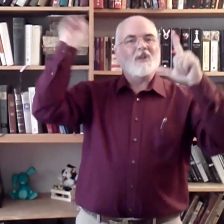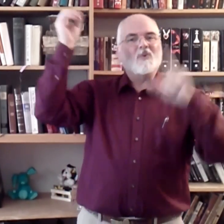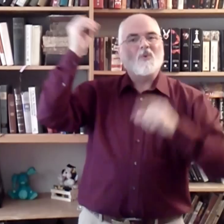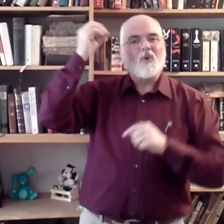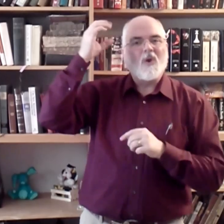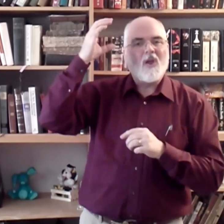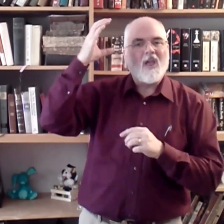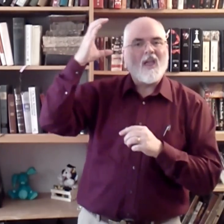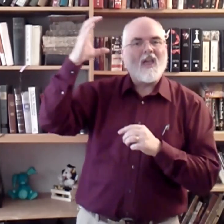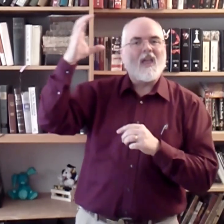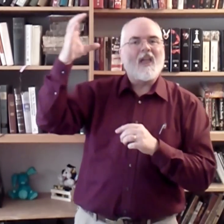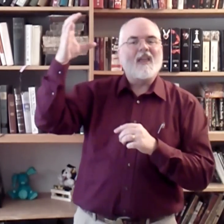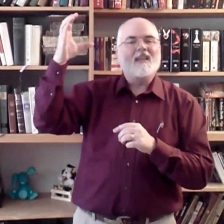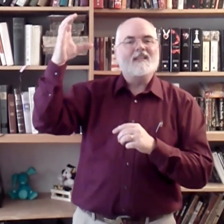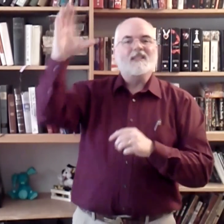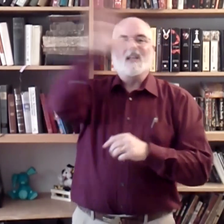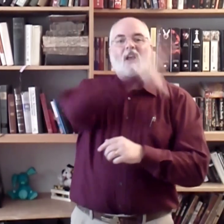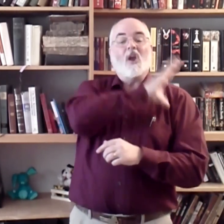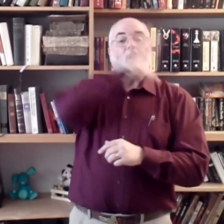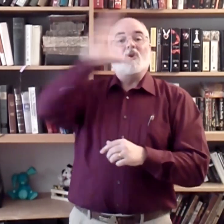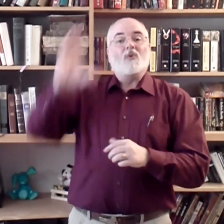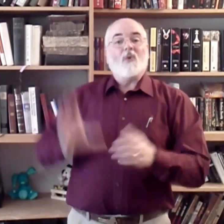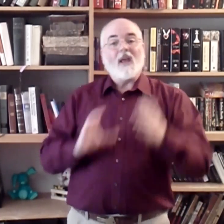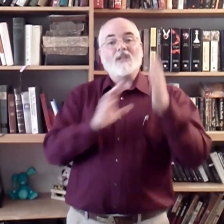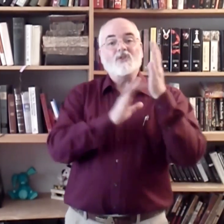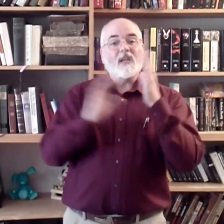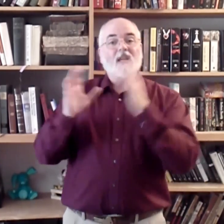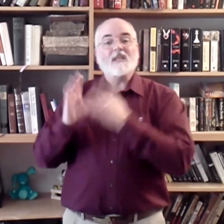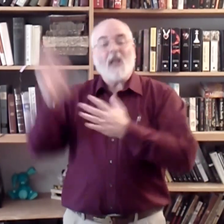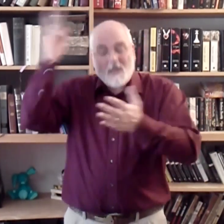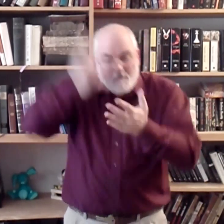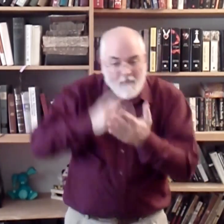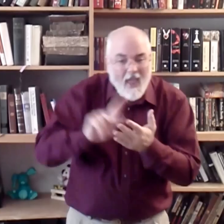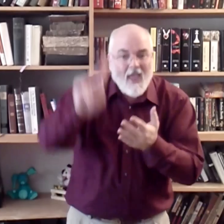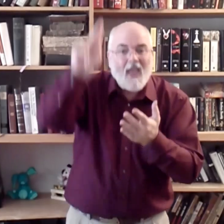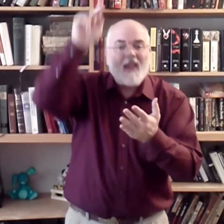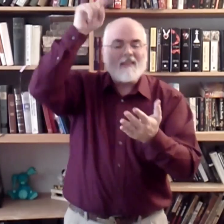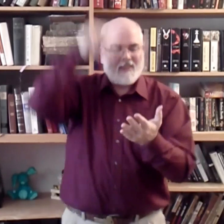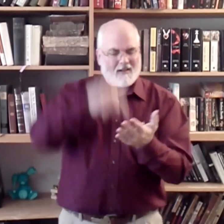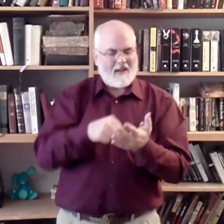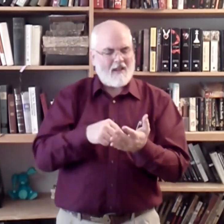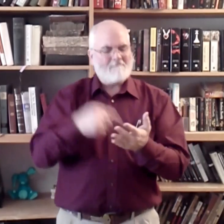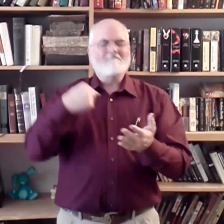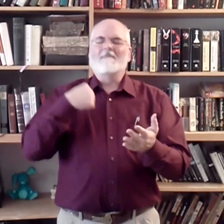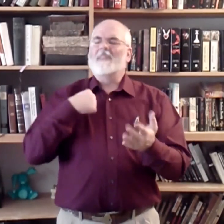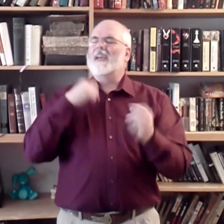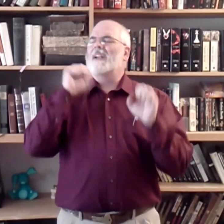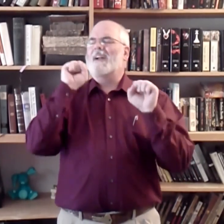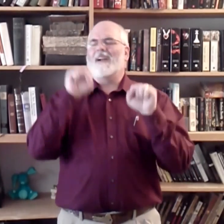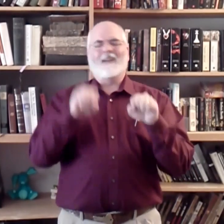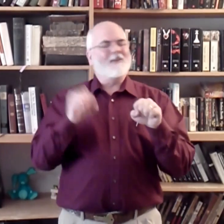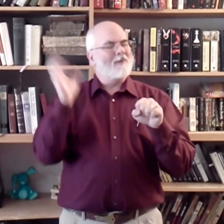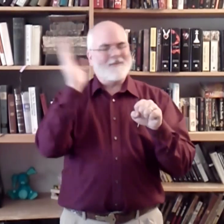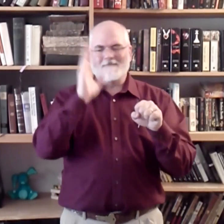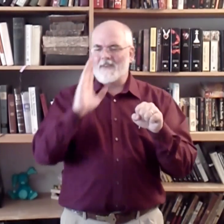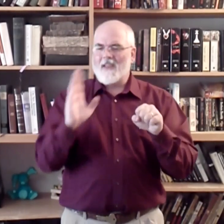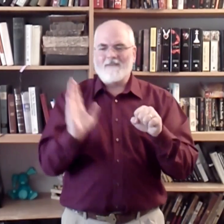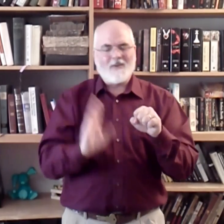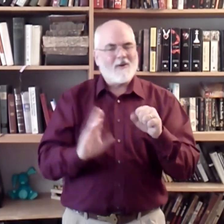Grace, Christ Jesus paid the debt that I could never